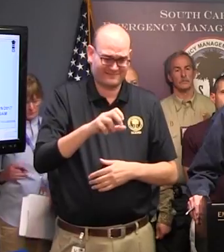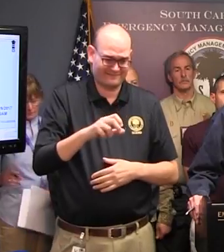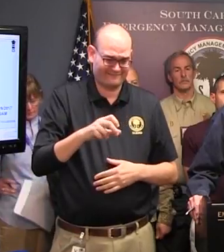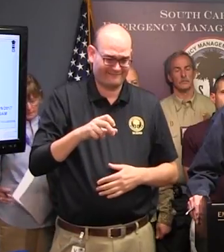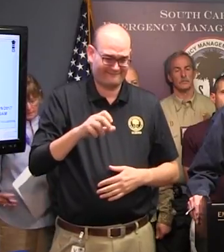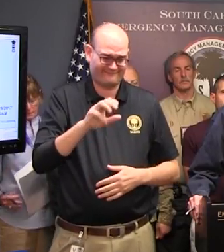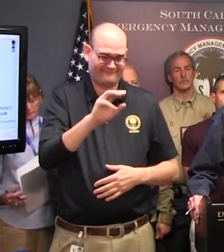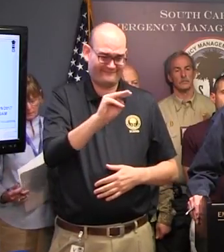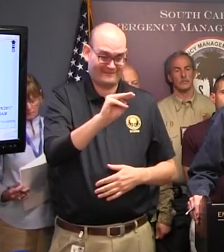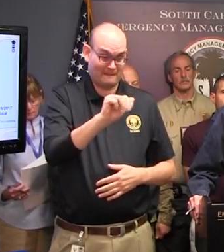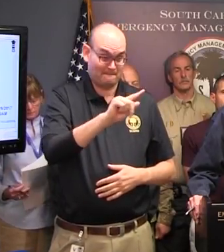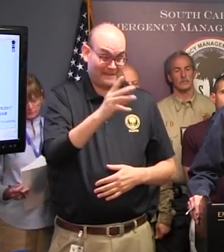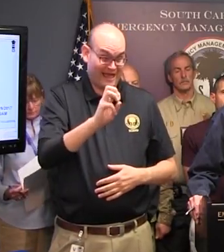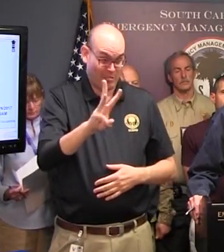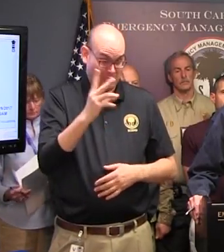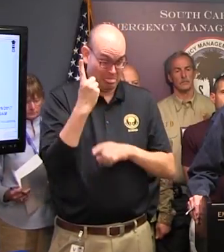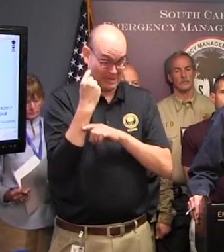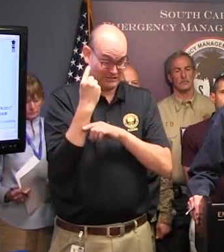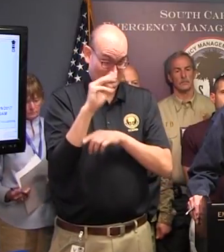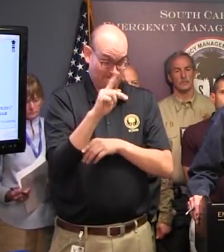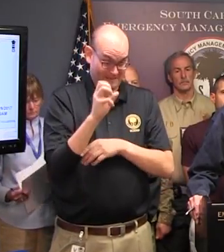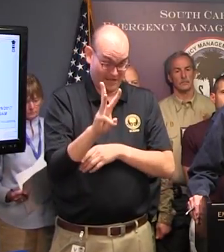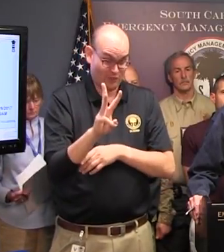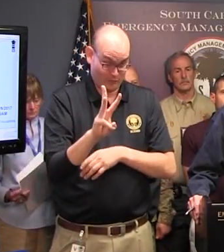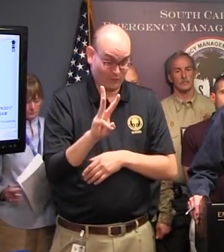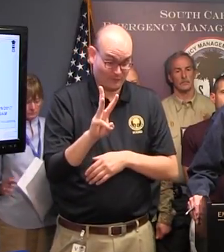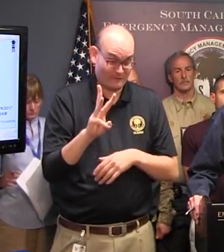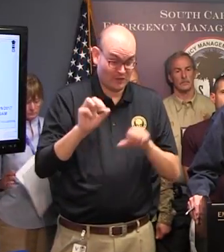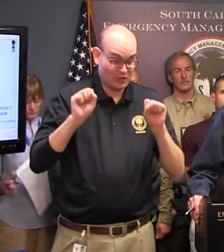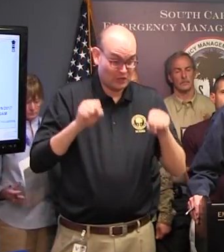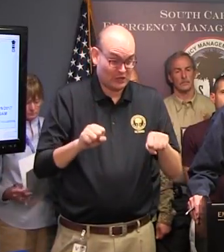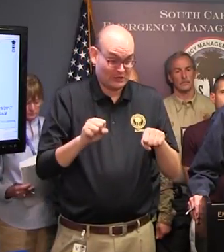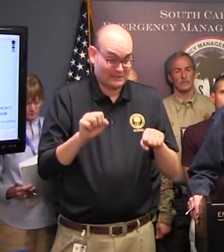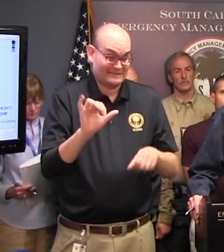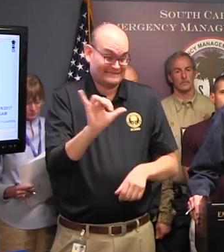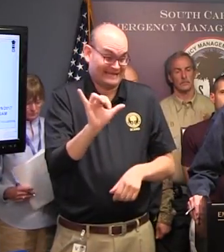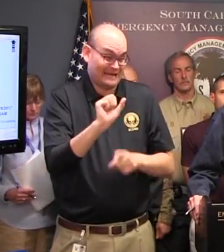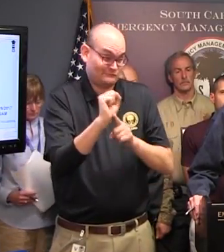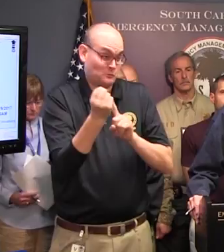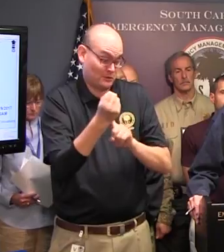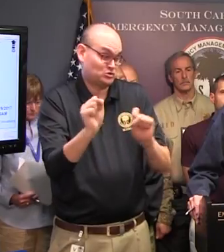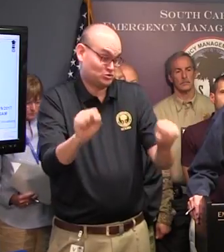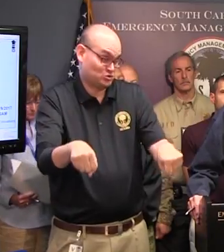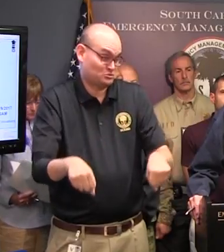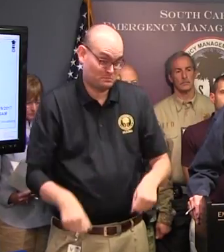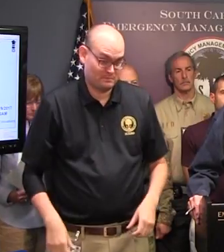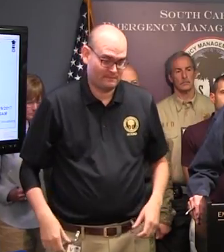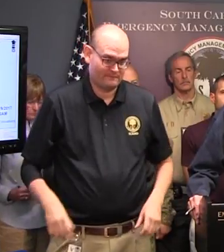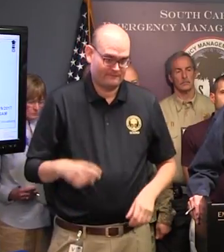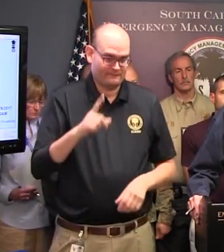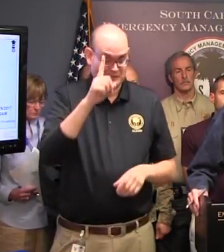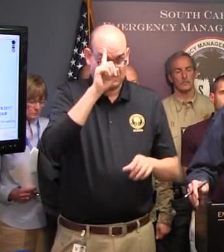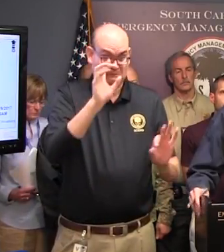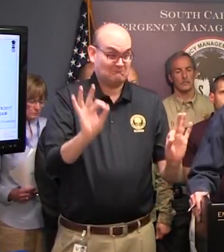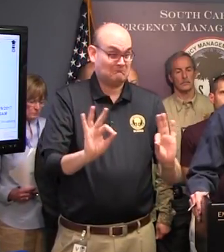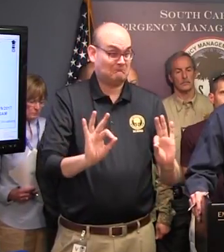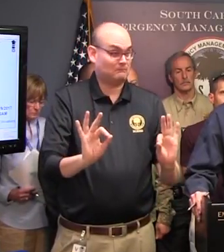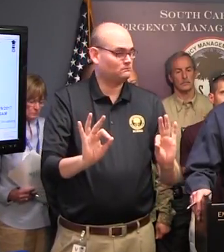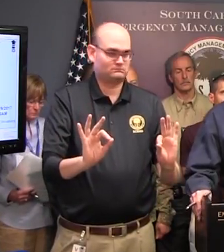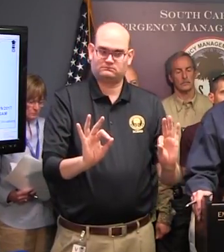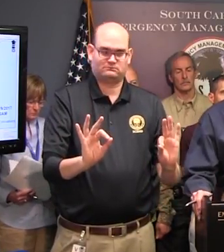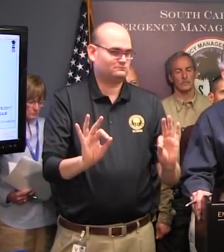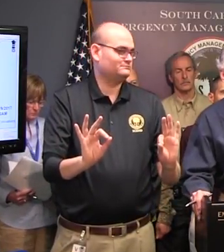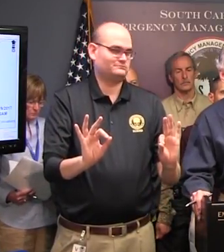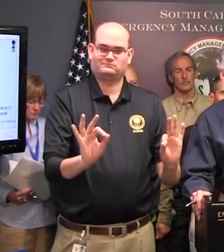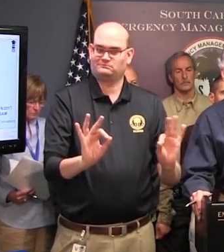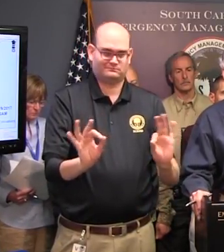will be as damaging as Hurricane Matthew. It's not something to be taken lightly. So I guess